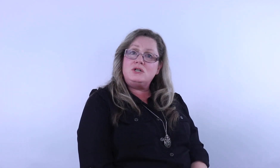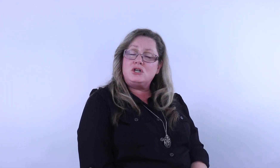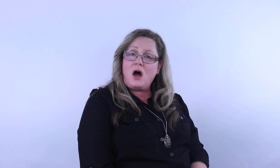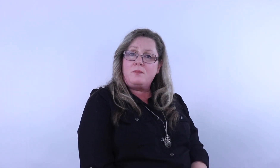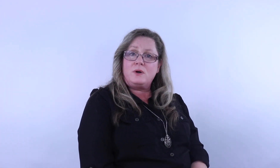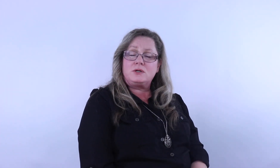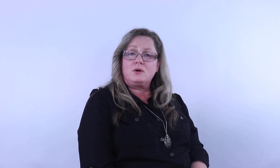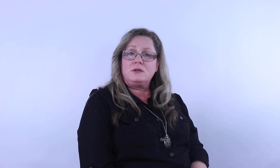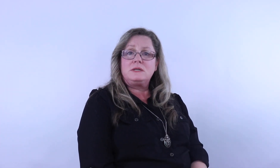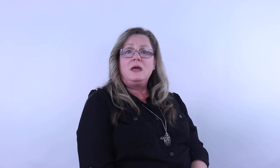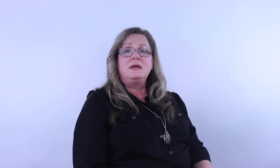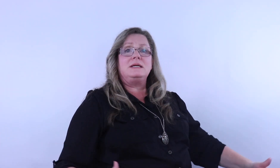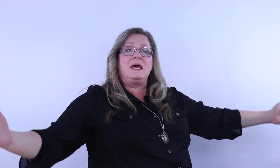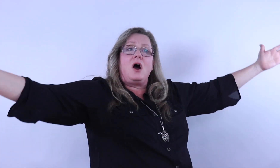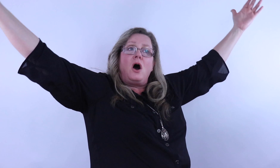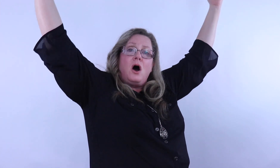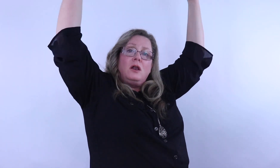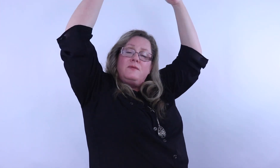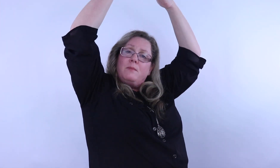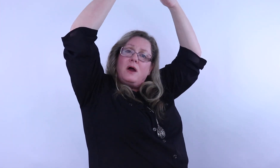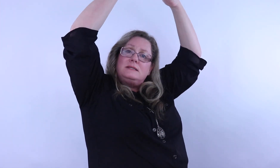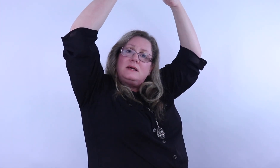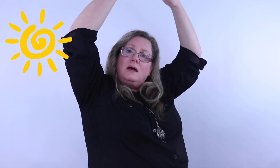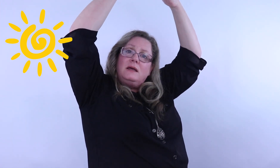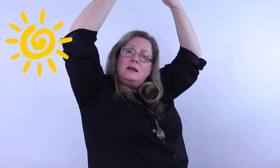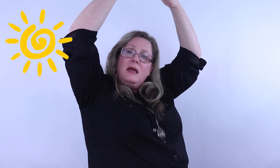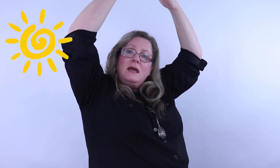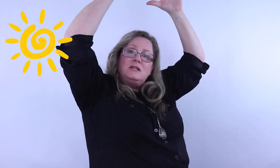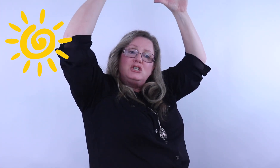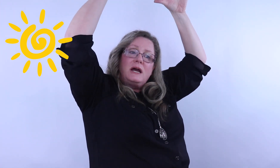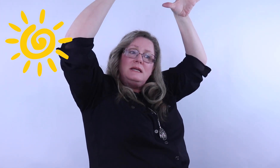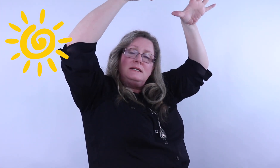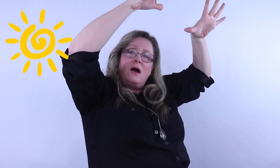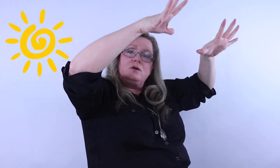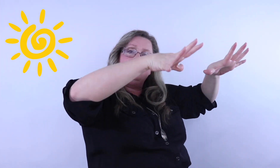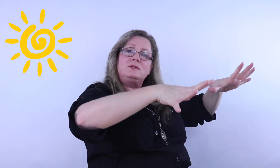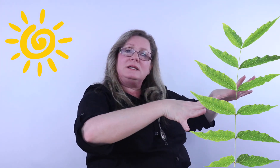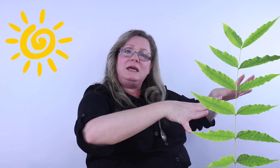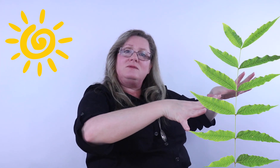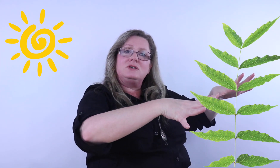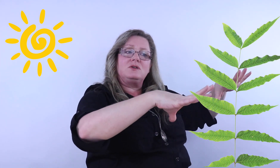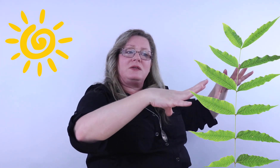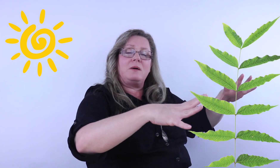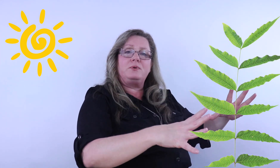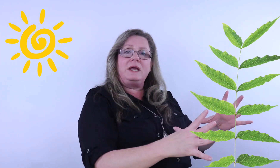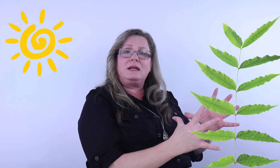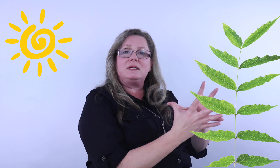job boys and girls to get all of that bright sun to shine it down on those leaves so that that plant can